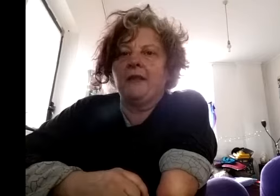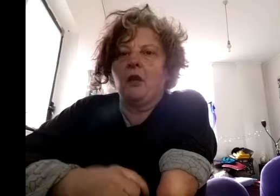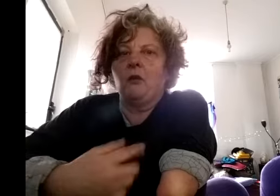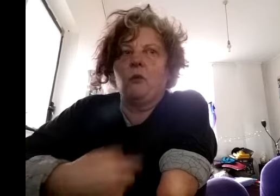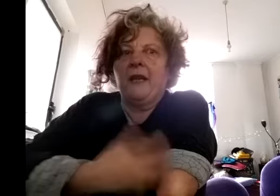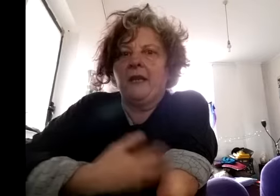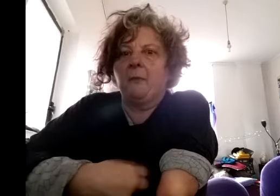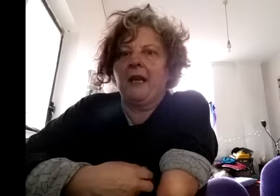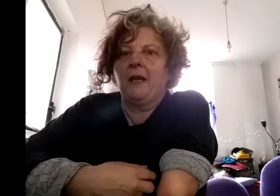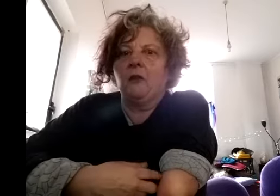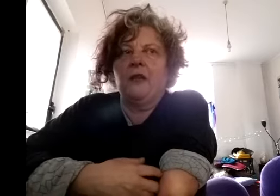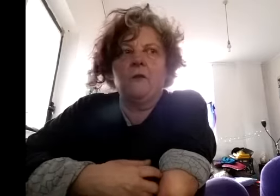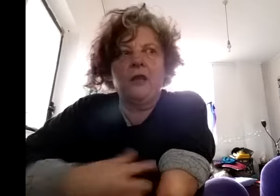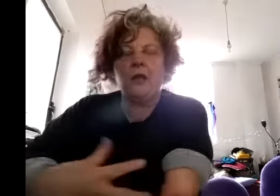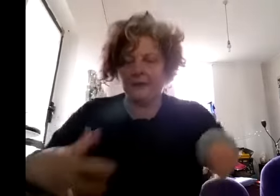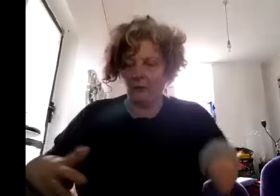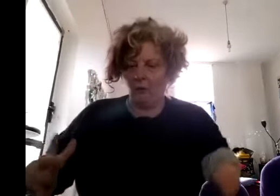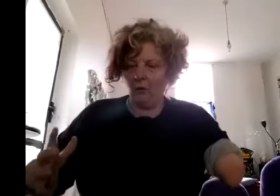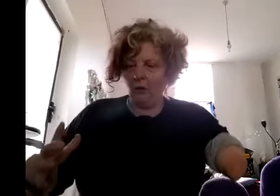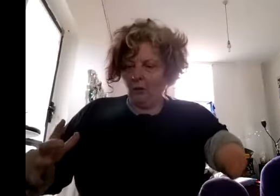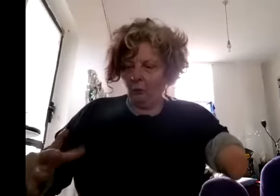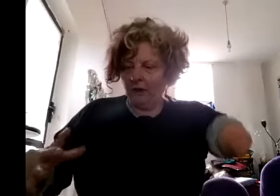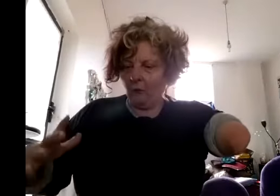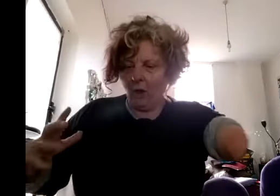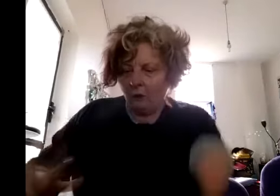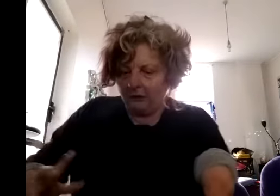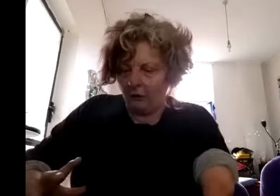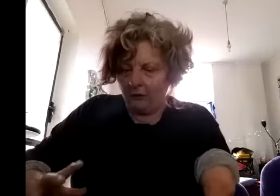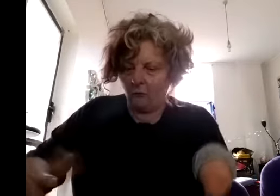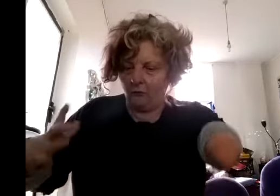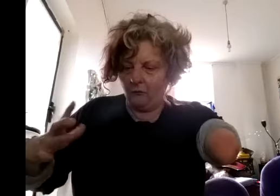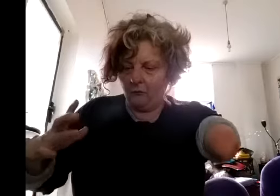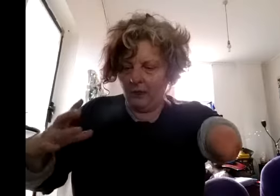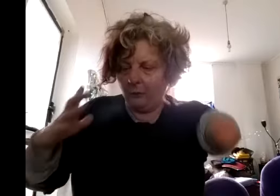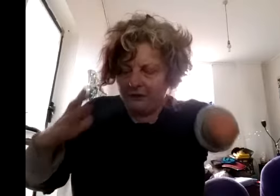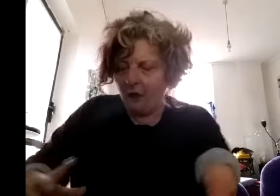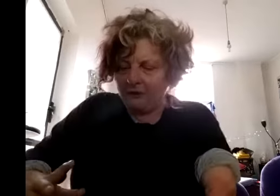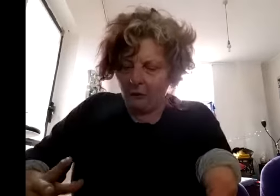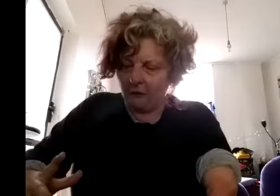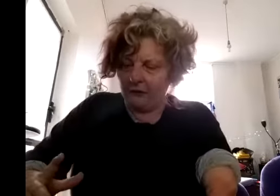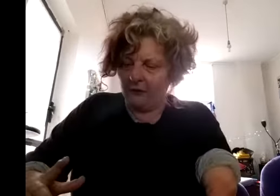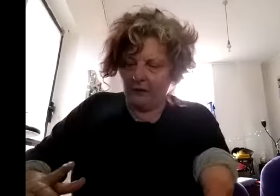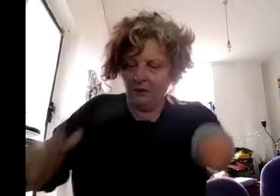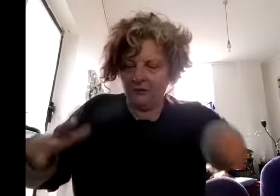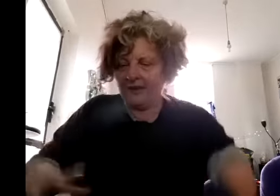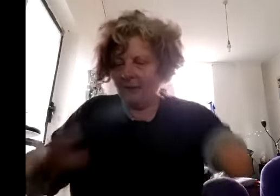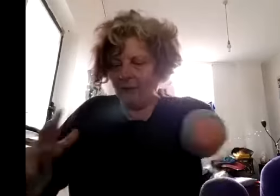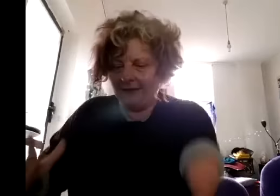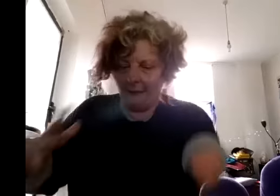so we debated it and realized that we we were holding on uh we were determined to hold on to the disabled and deaf